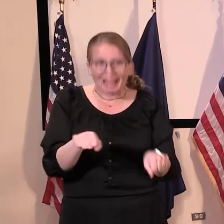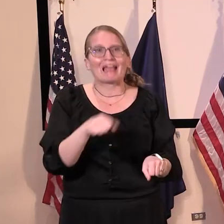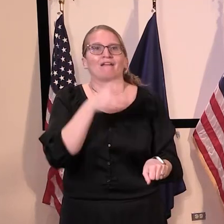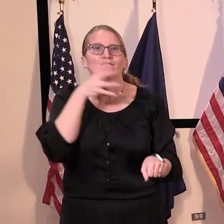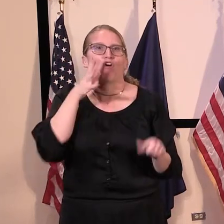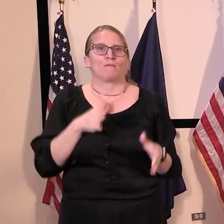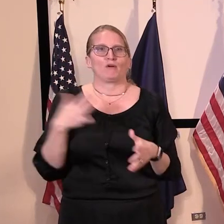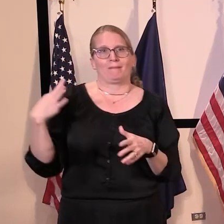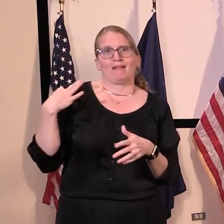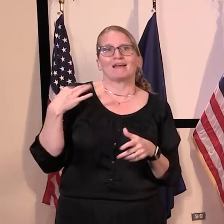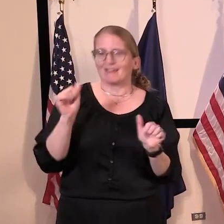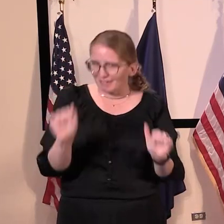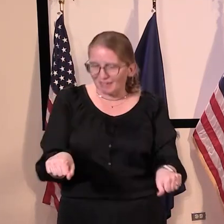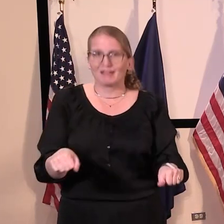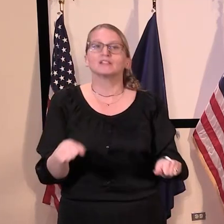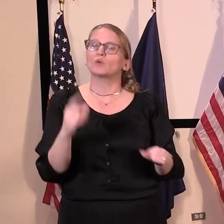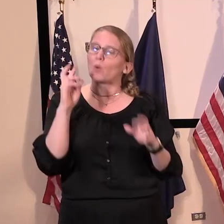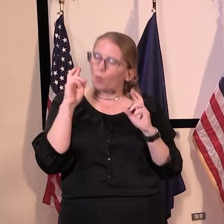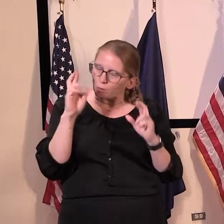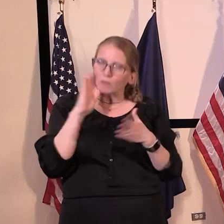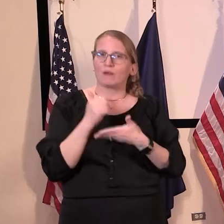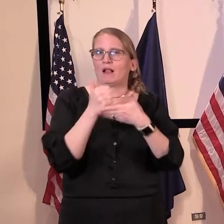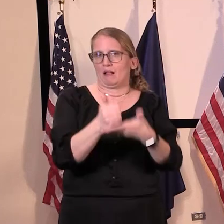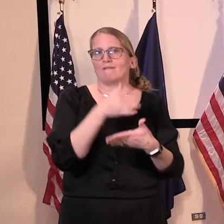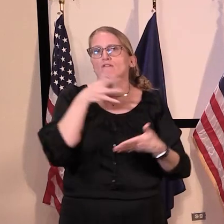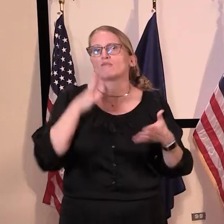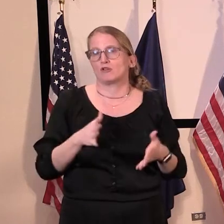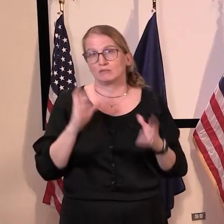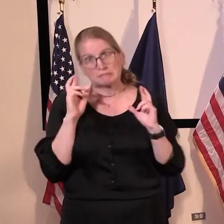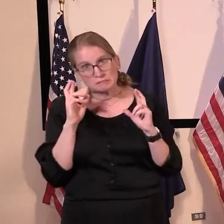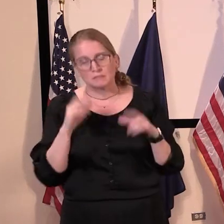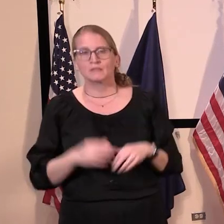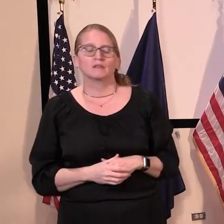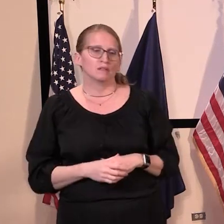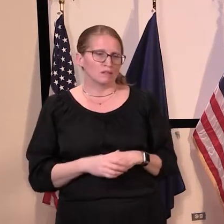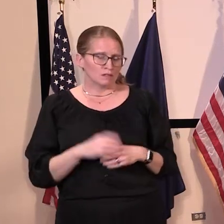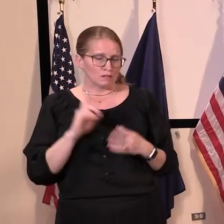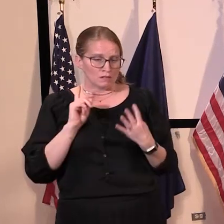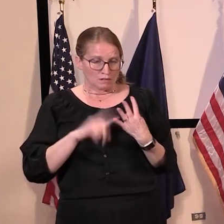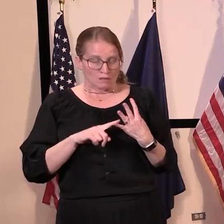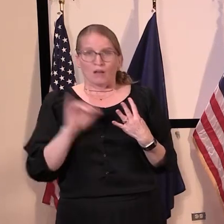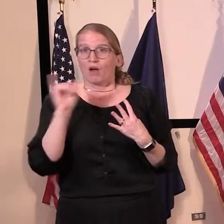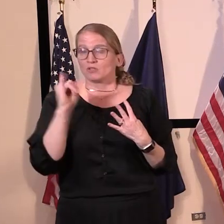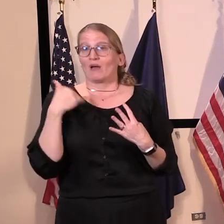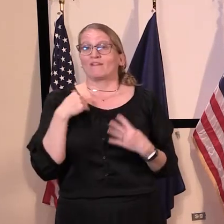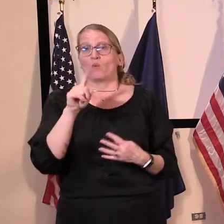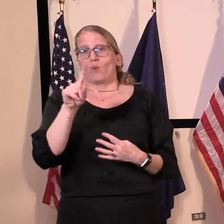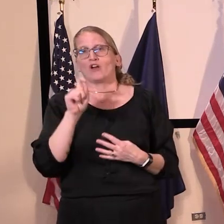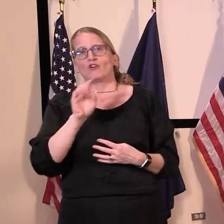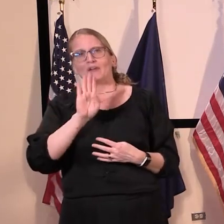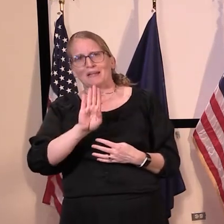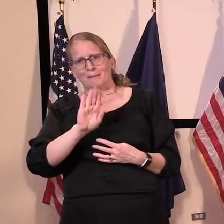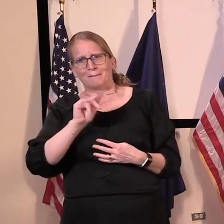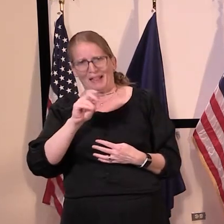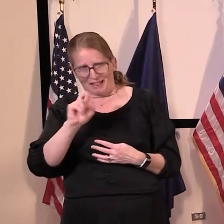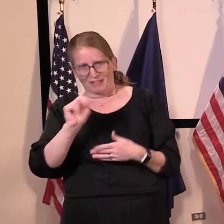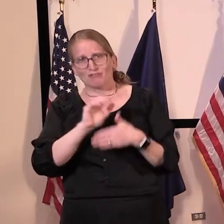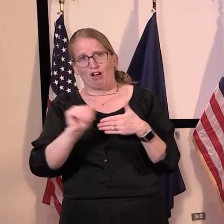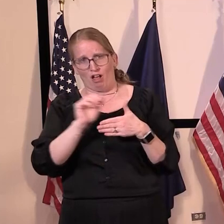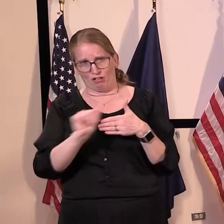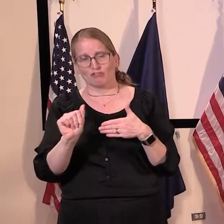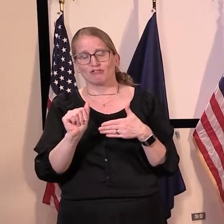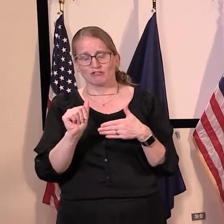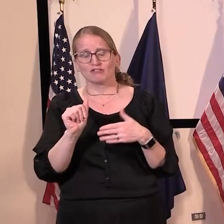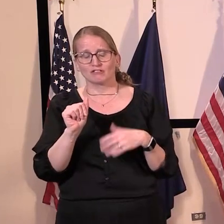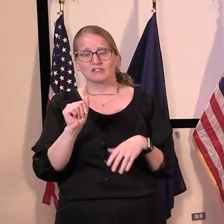that this can be helpful. In addition, there is $100 billion in this package that goes